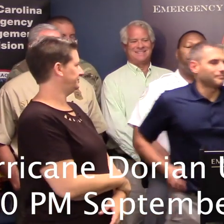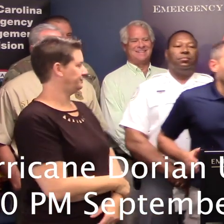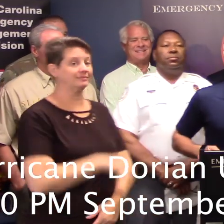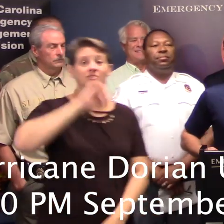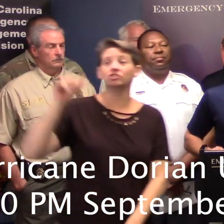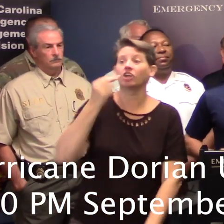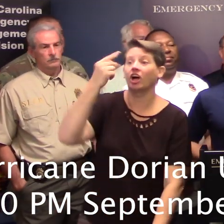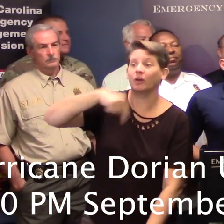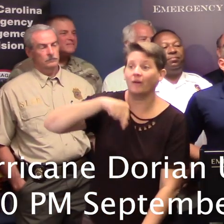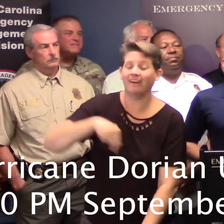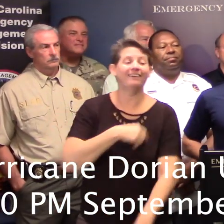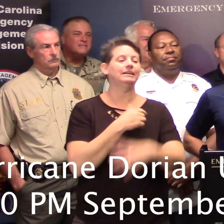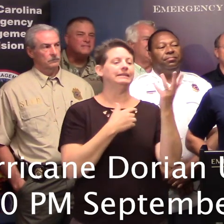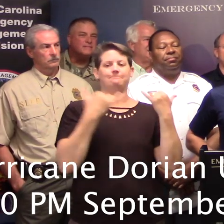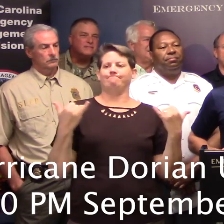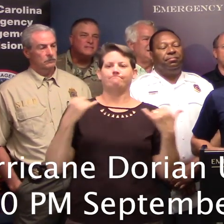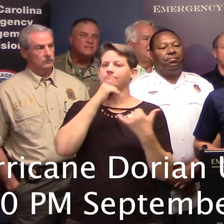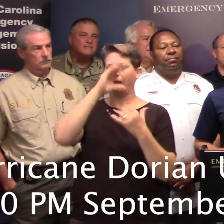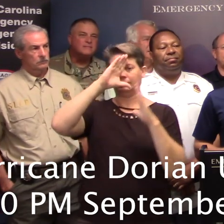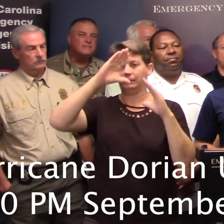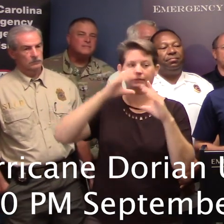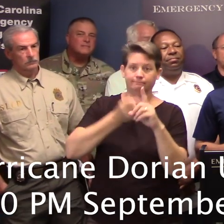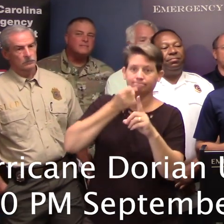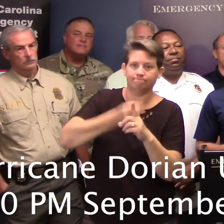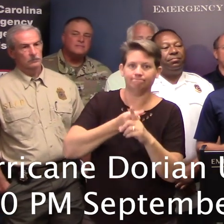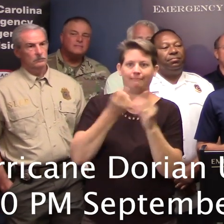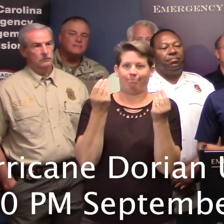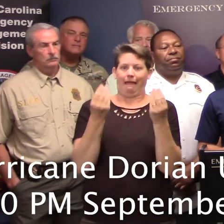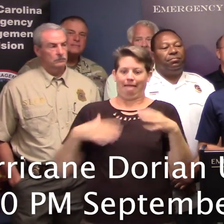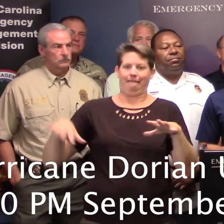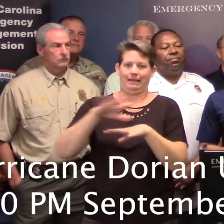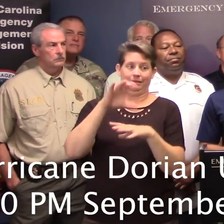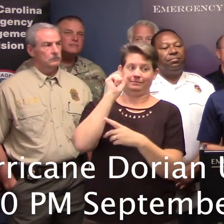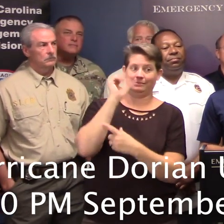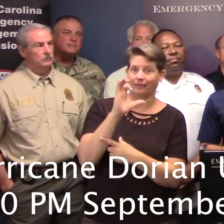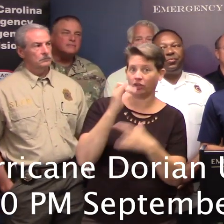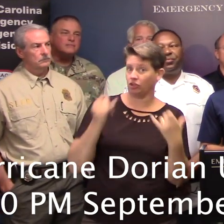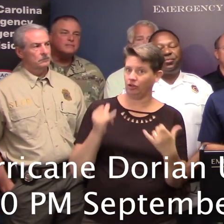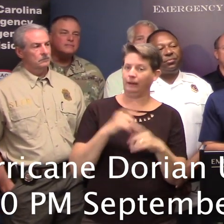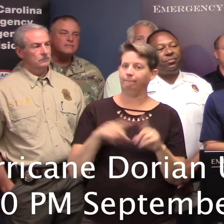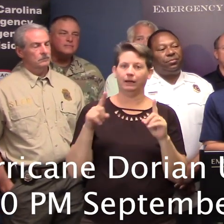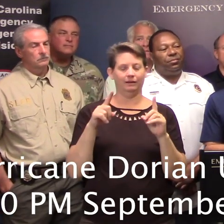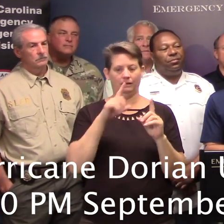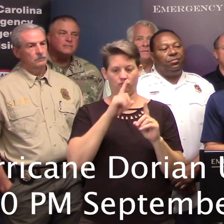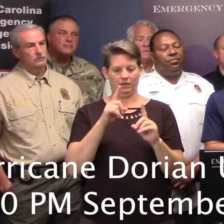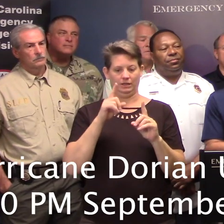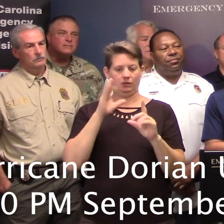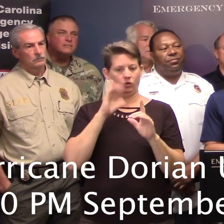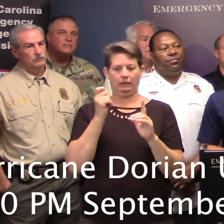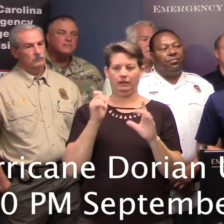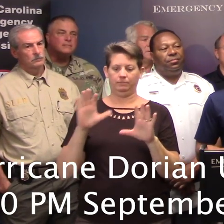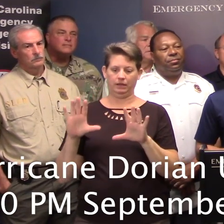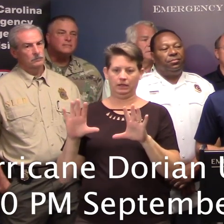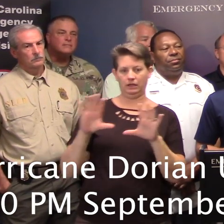John. Yeah, at this point we're not expecting landfall in South Carolina on the current forecast track. However, it wouldn't take much of a shift to